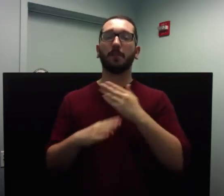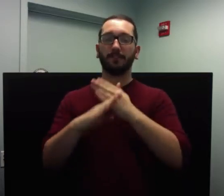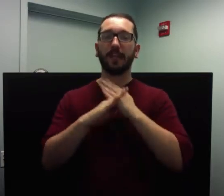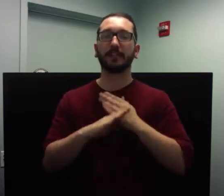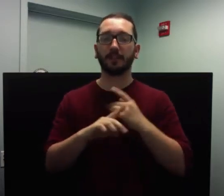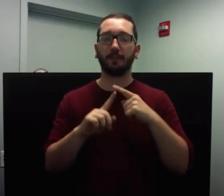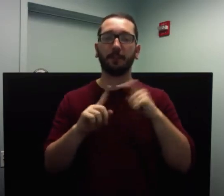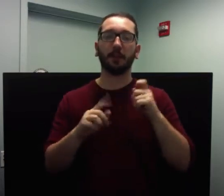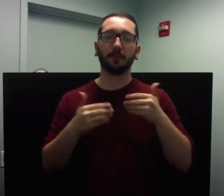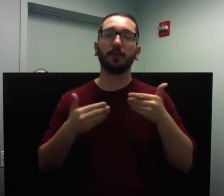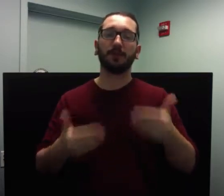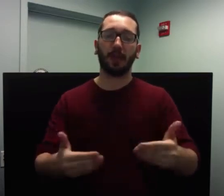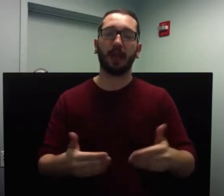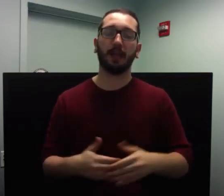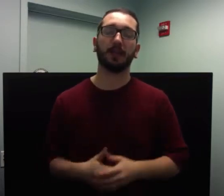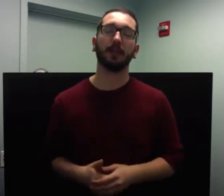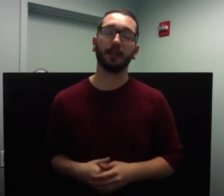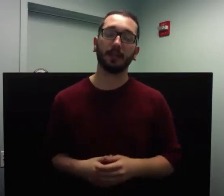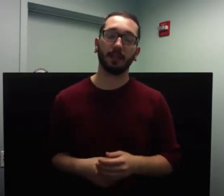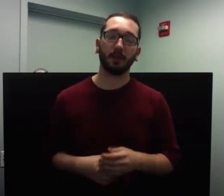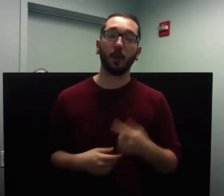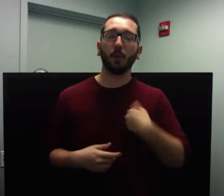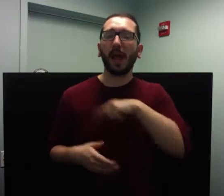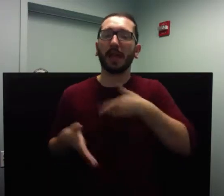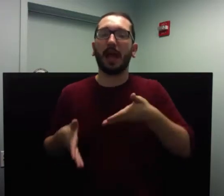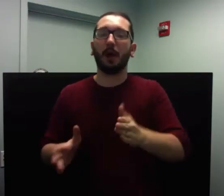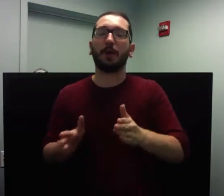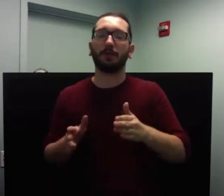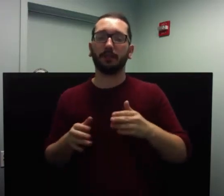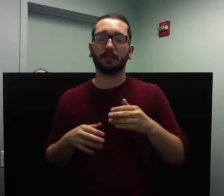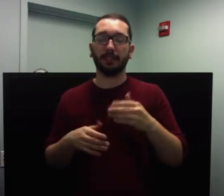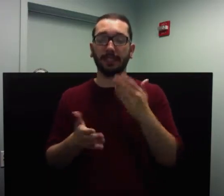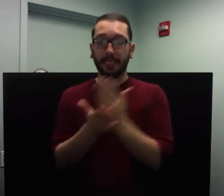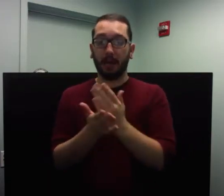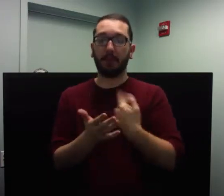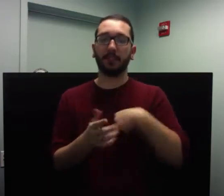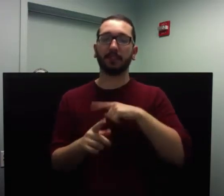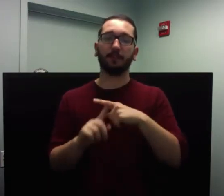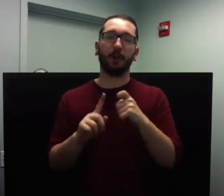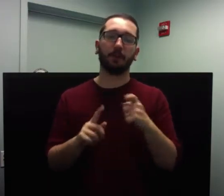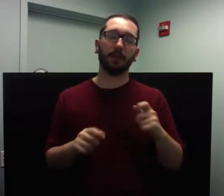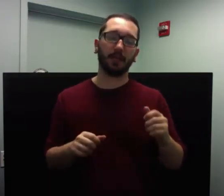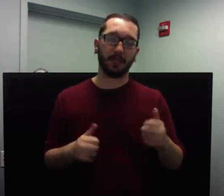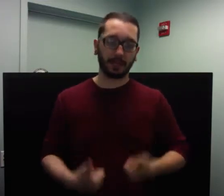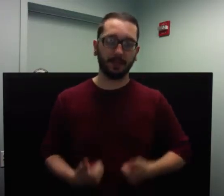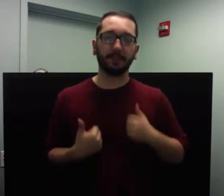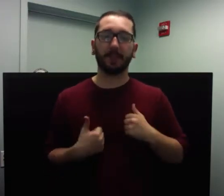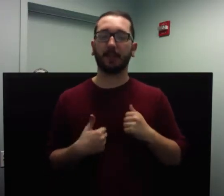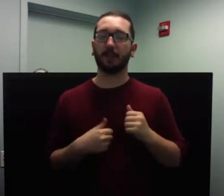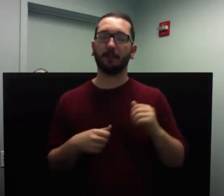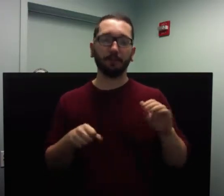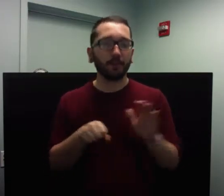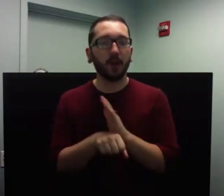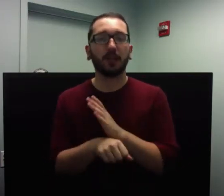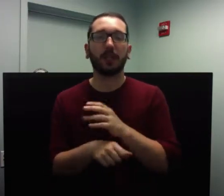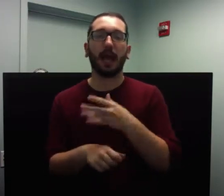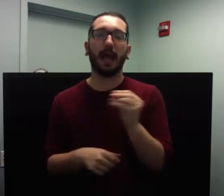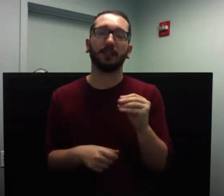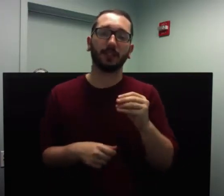allow the fear to immobilize us and to stop us from living fully or realizing our dreams. But what's the